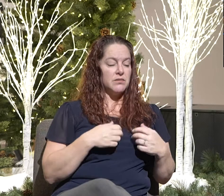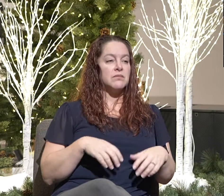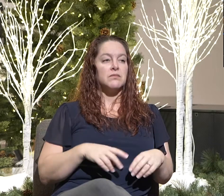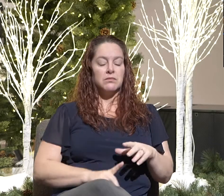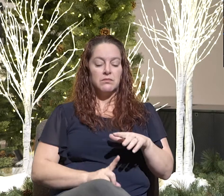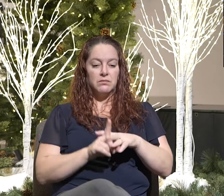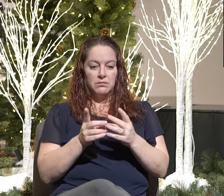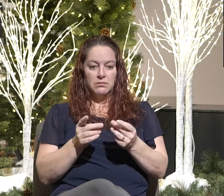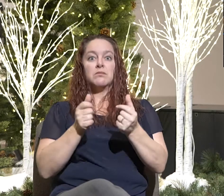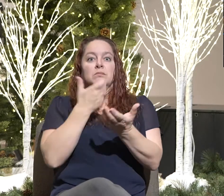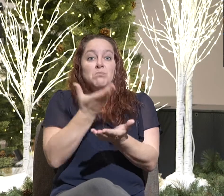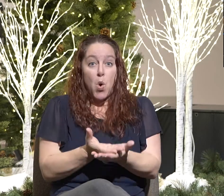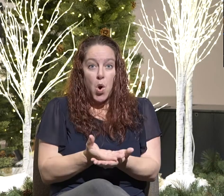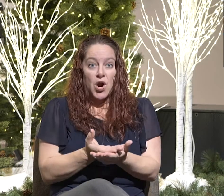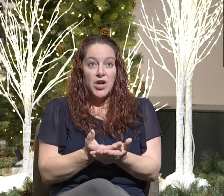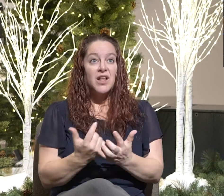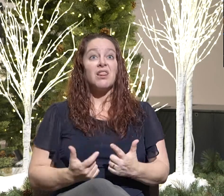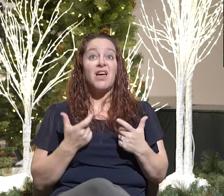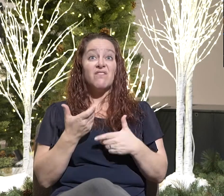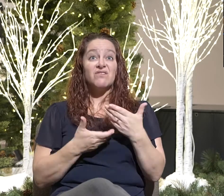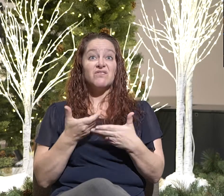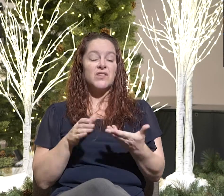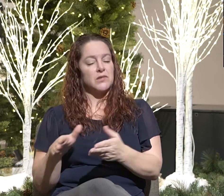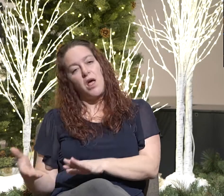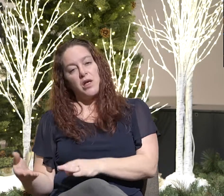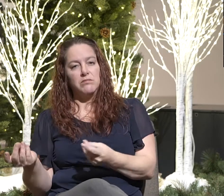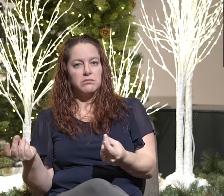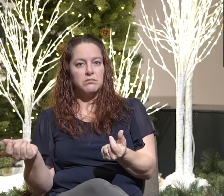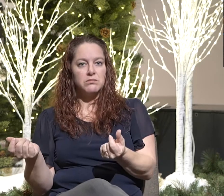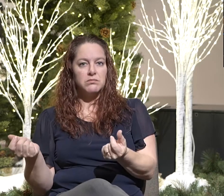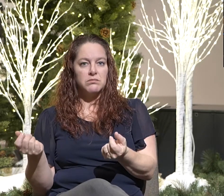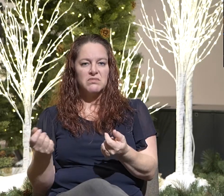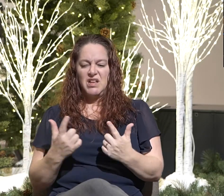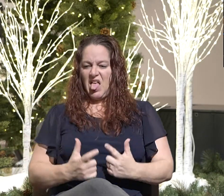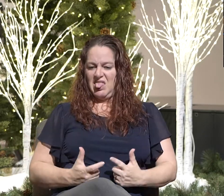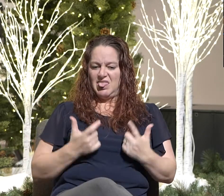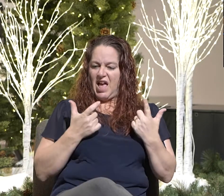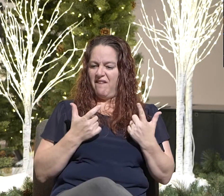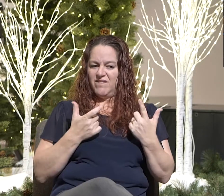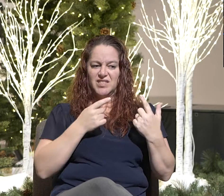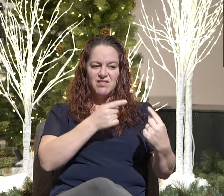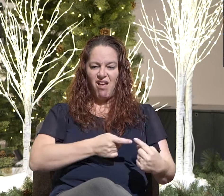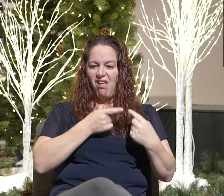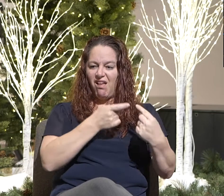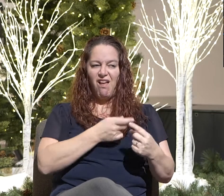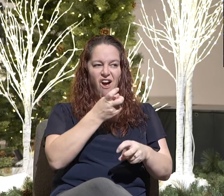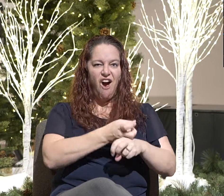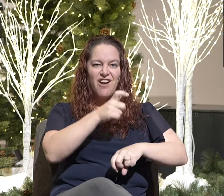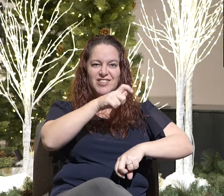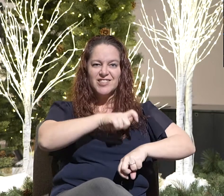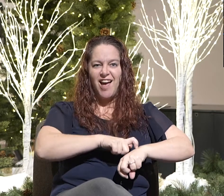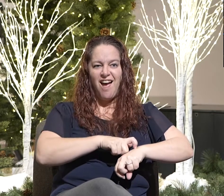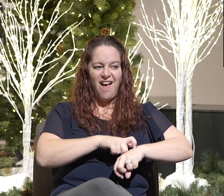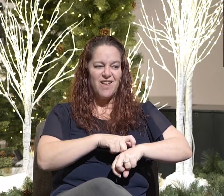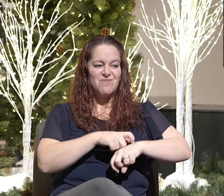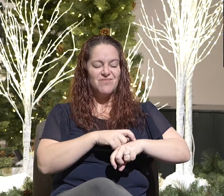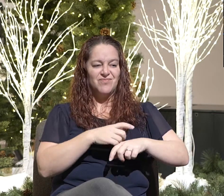life, and then stop existing? And life is just this inconvenient time where we stop not existing?